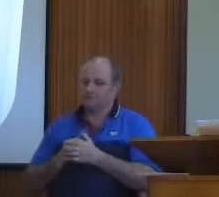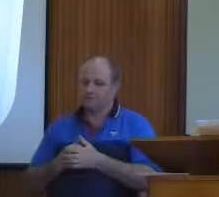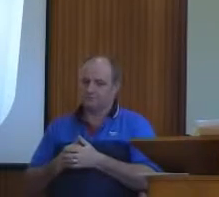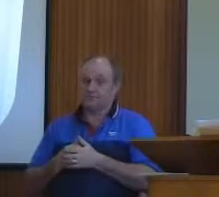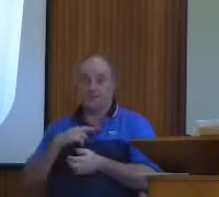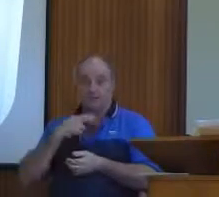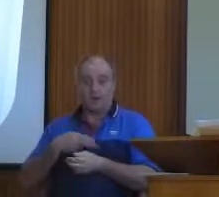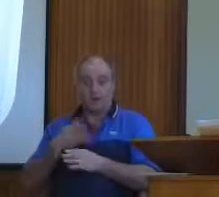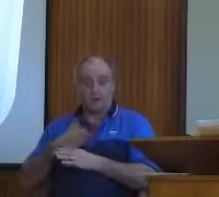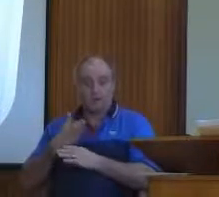is not going to grow.